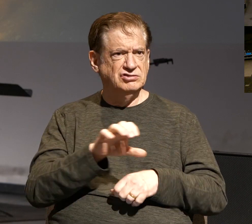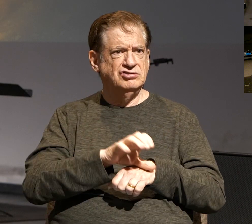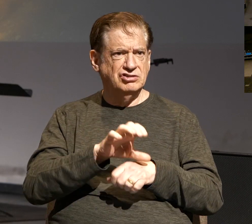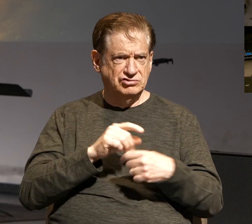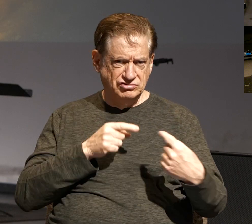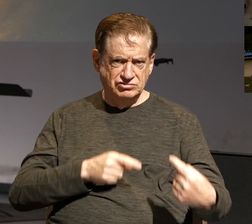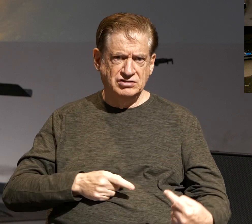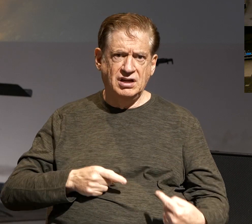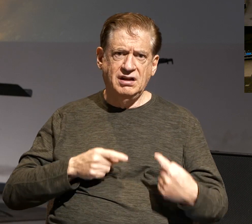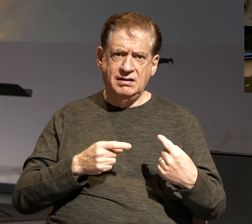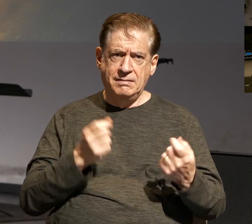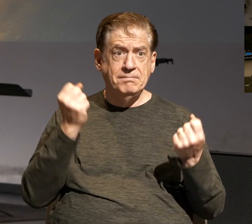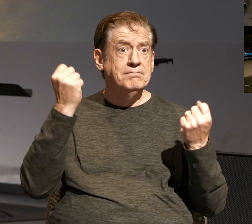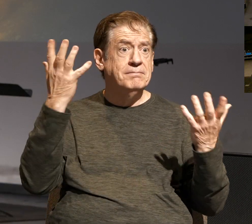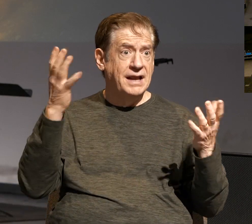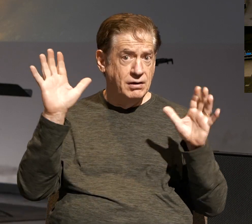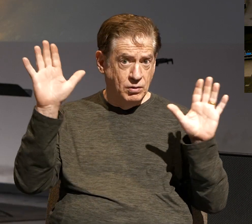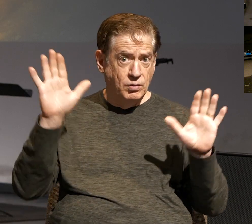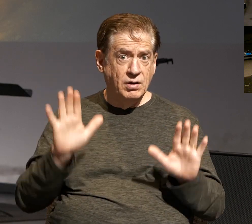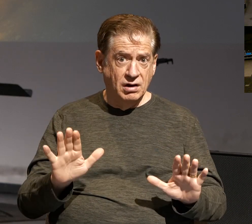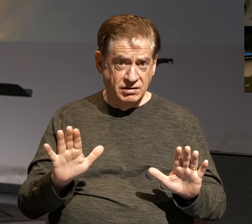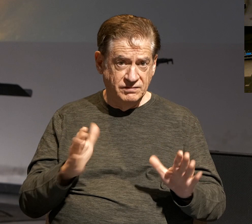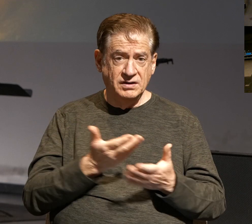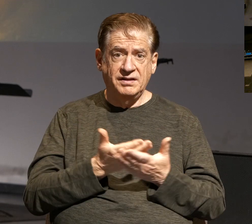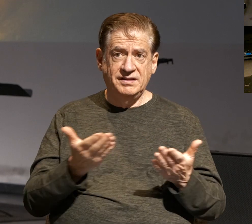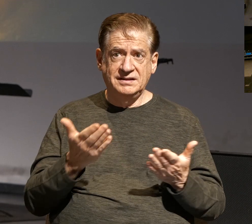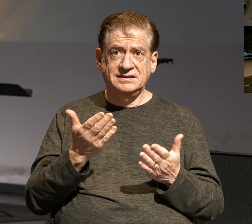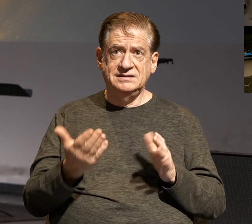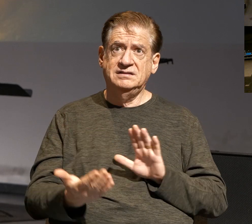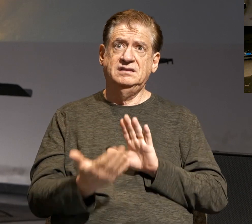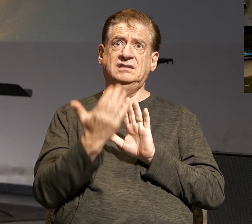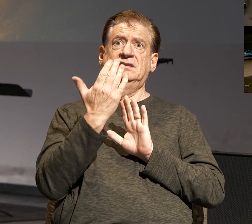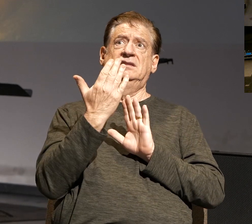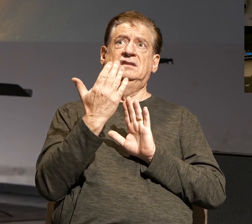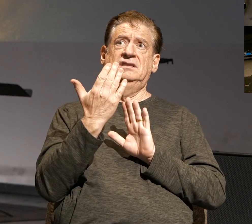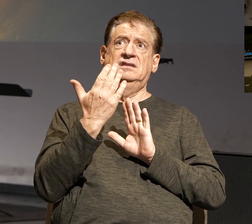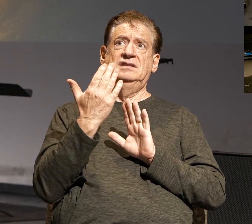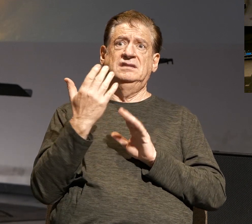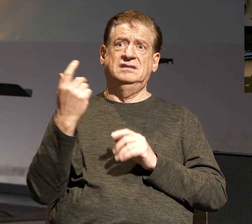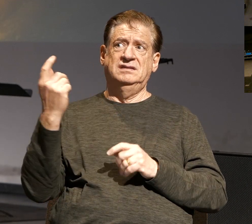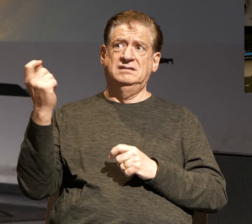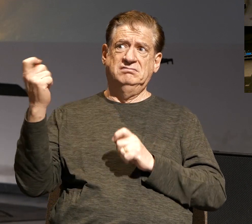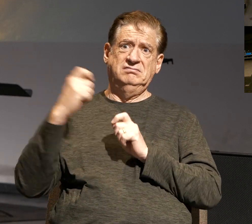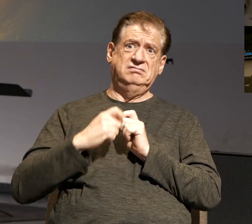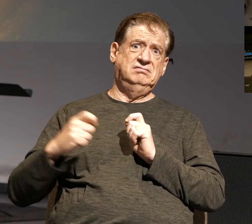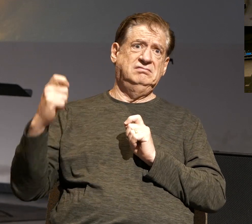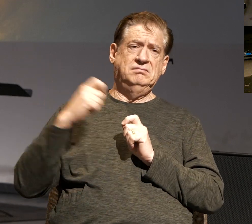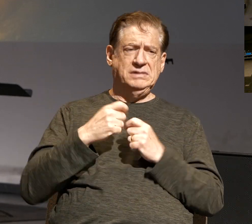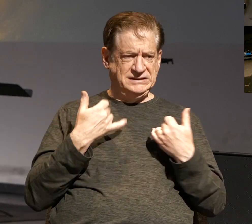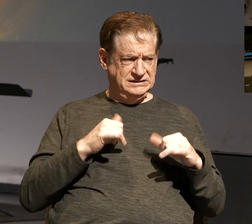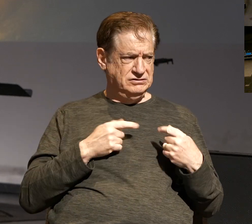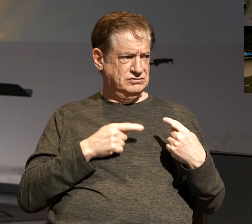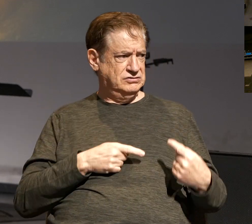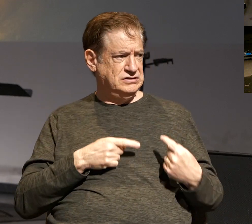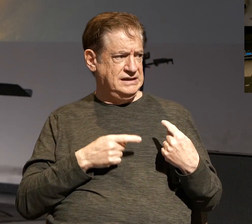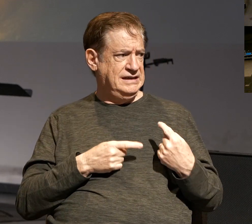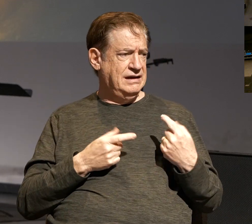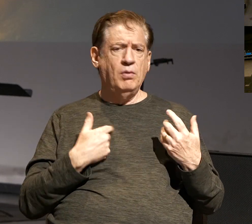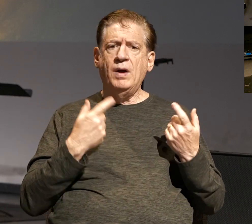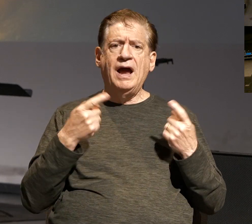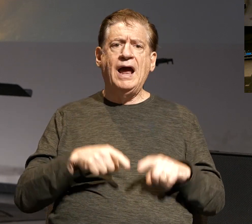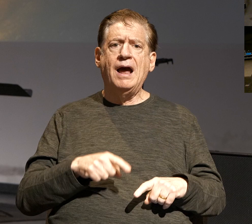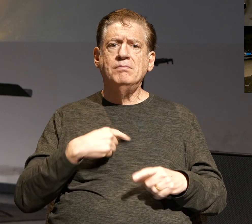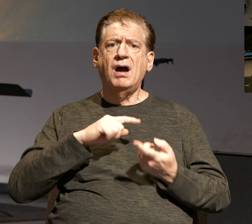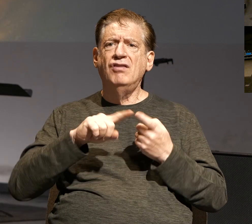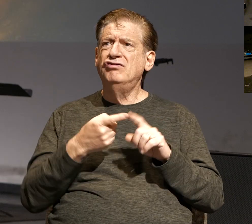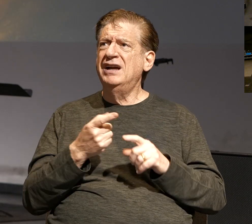church that's doing many incredible things in the face of adversity, but it's still a church that's struggling. What happens to our friends that